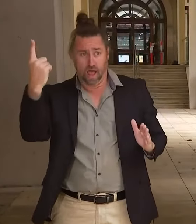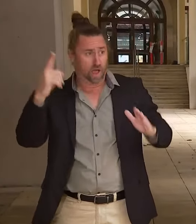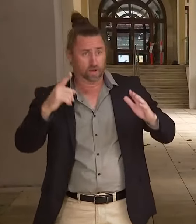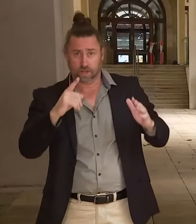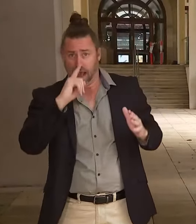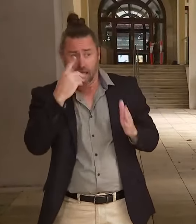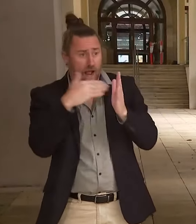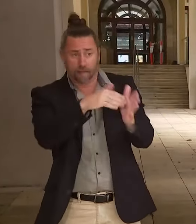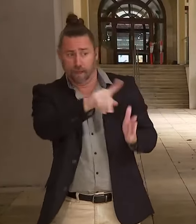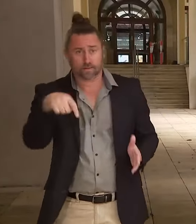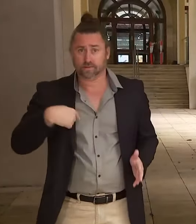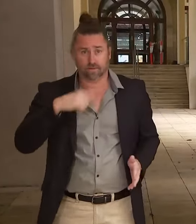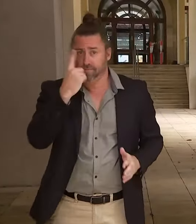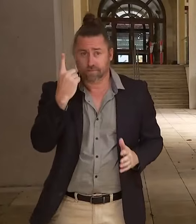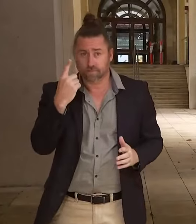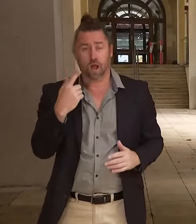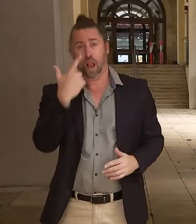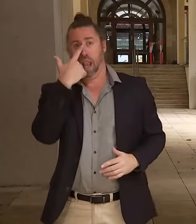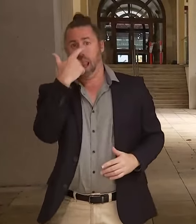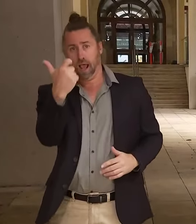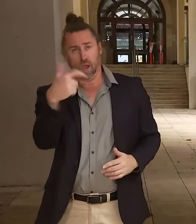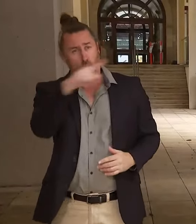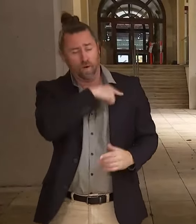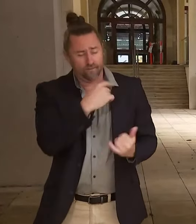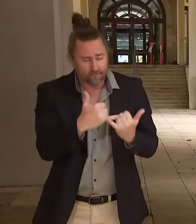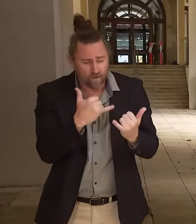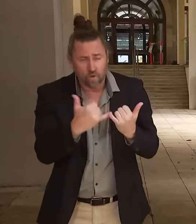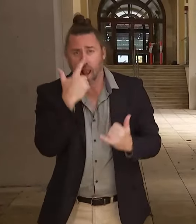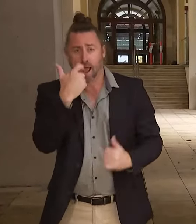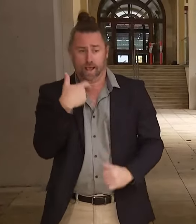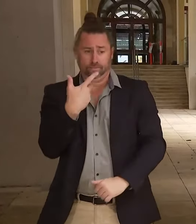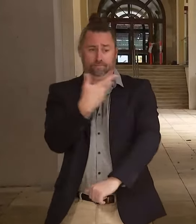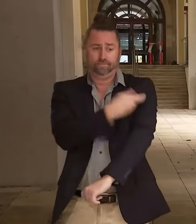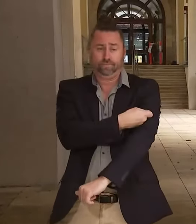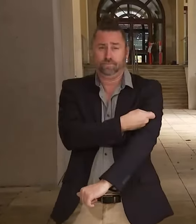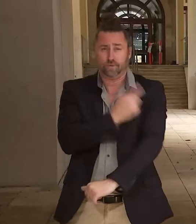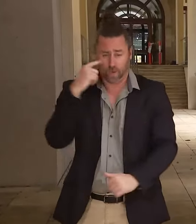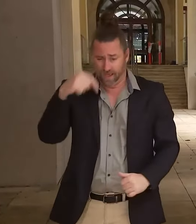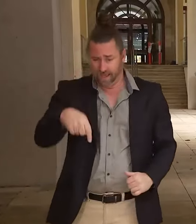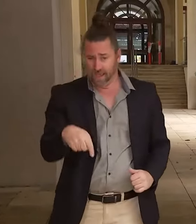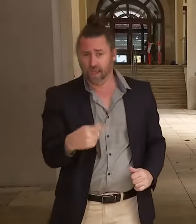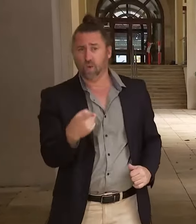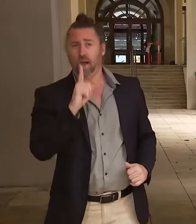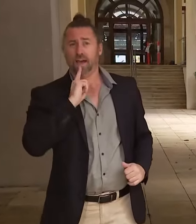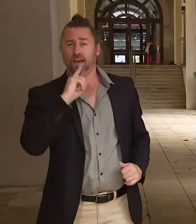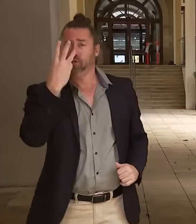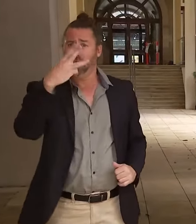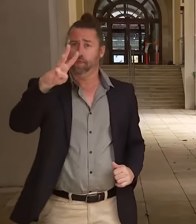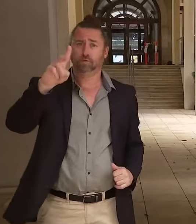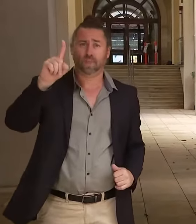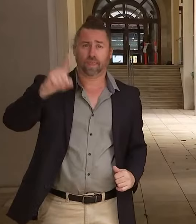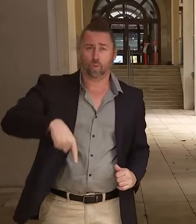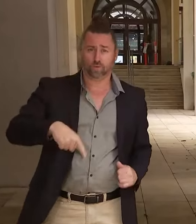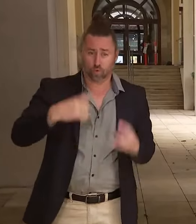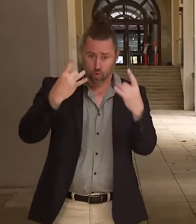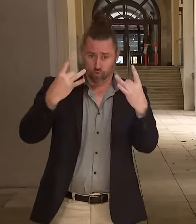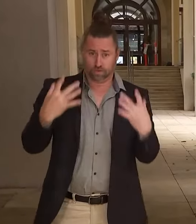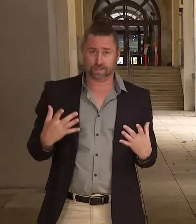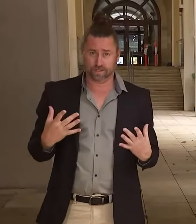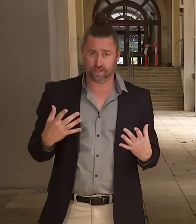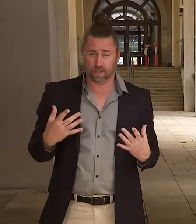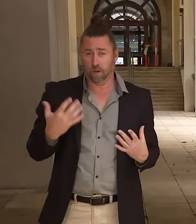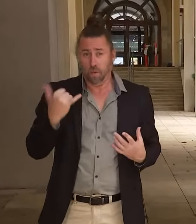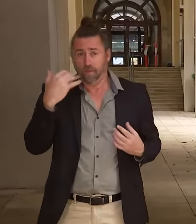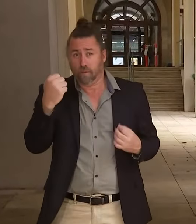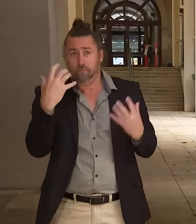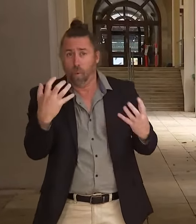more than we've had well over 100,000 documented cases. And it's likely to be large, much larger number of true